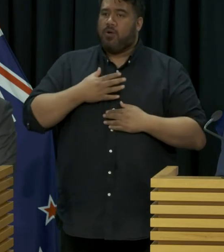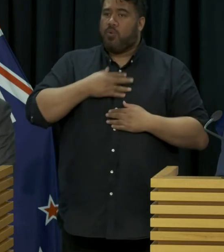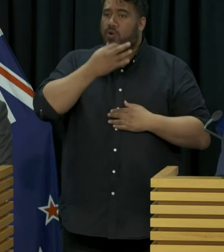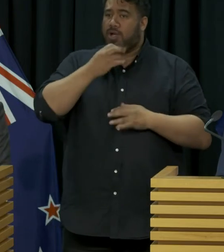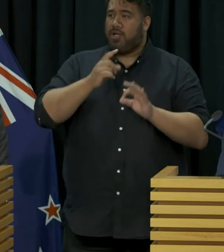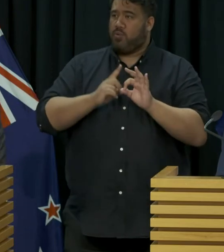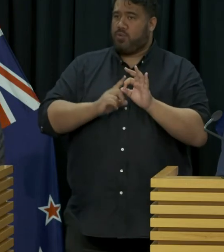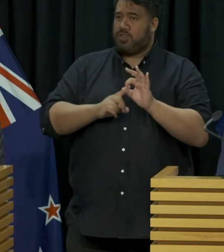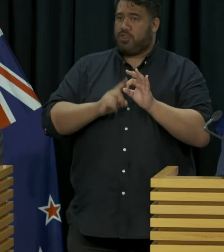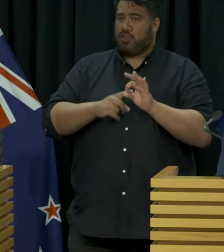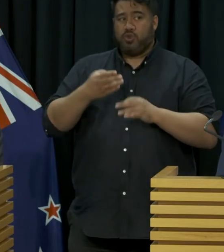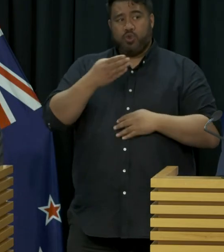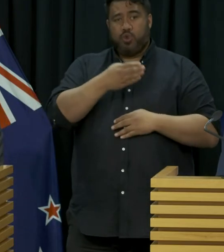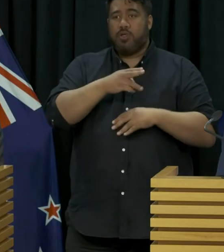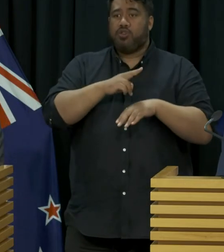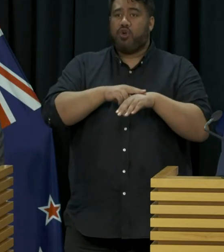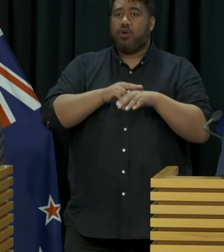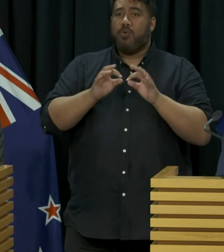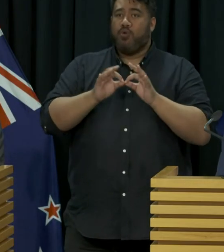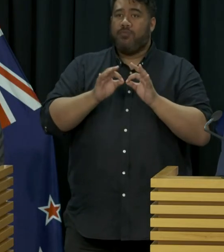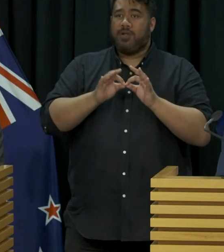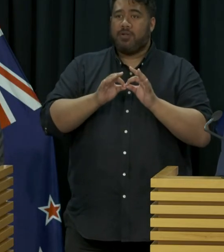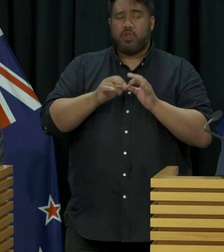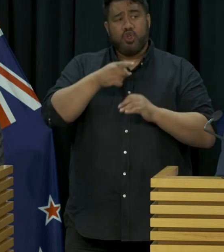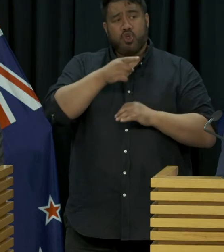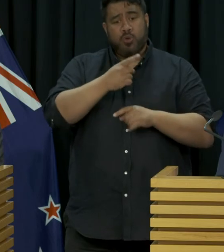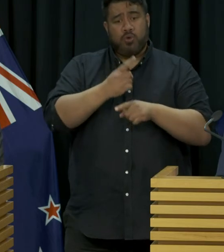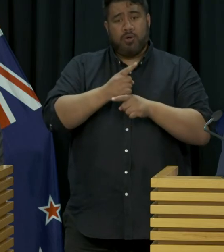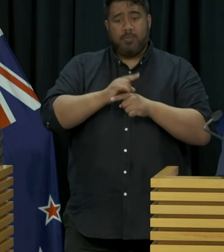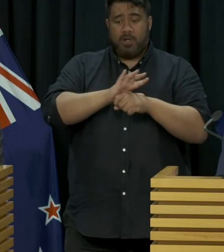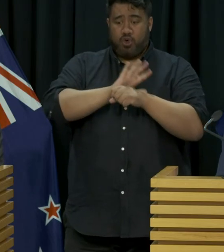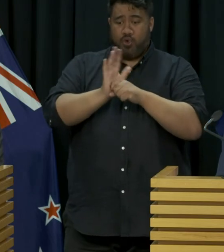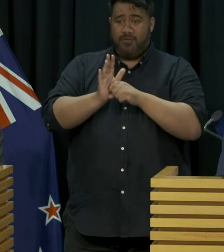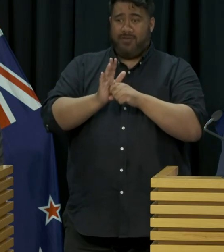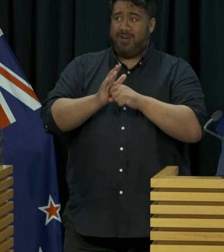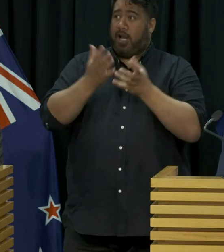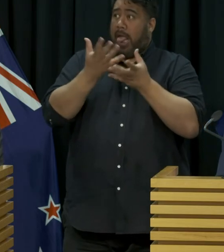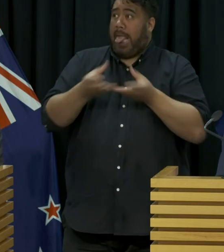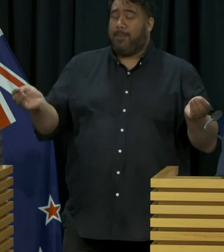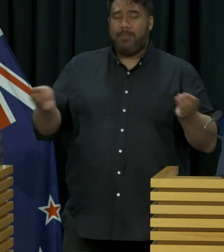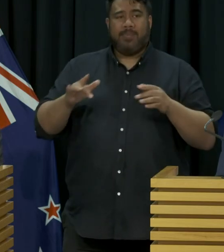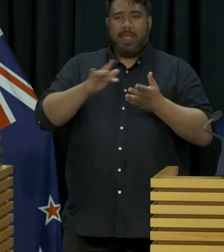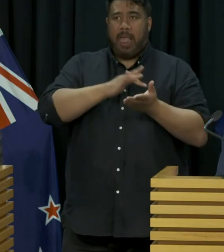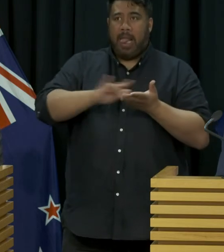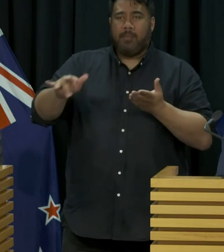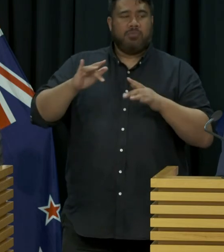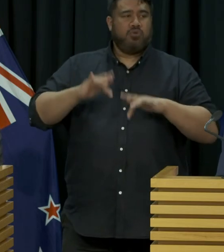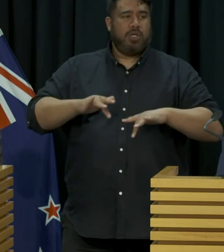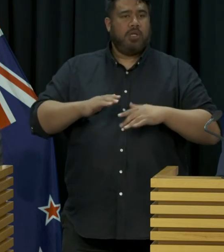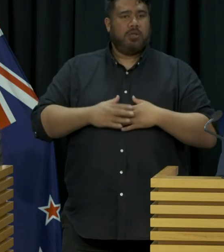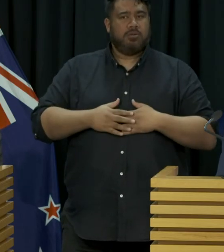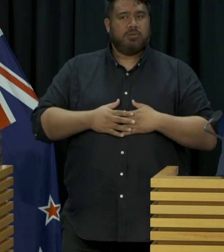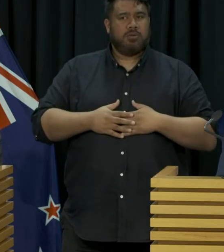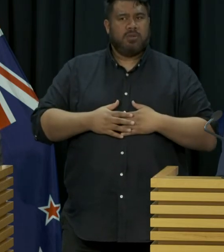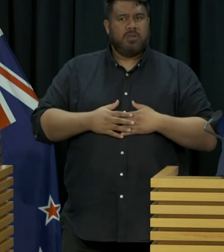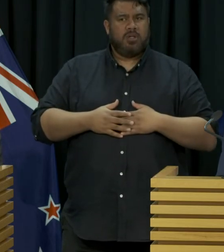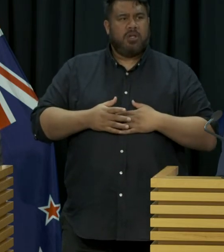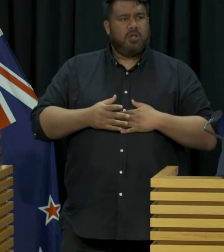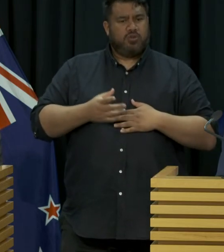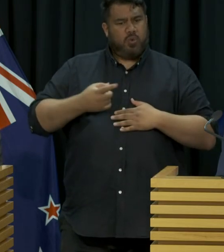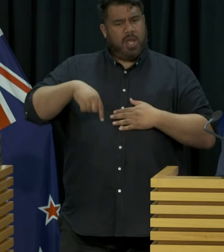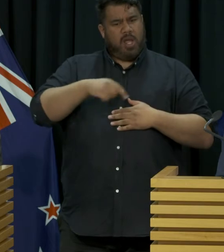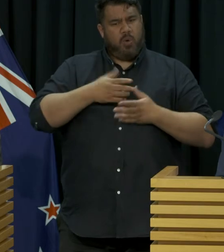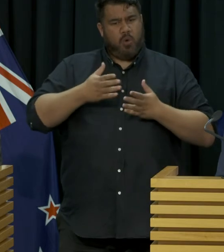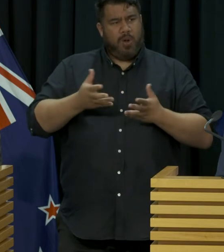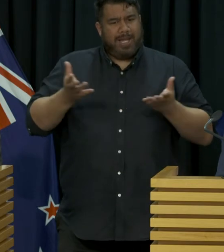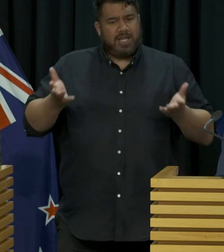issue Dr. Bloomfield because you've spoken about the fact that the virus isn't going anywhere. Is it sustainable to continue on with this sort of encouragement